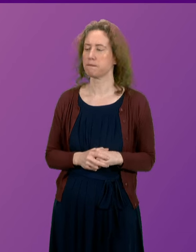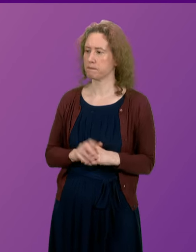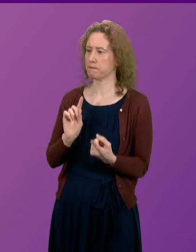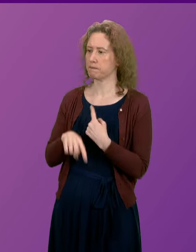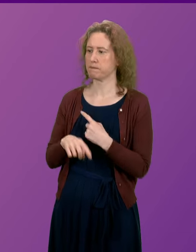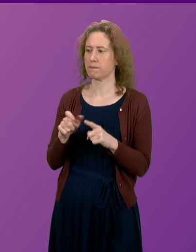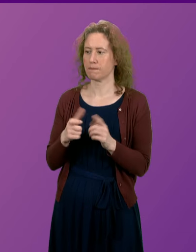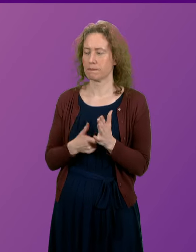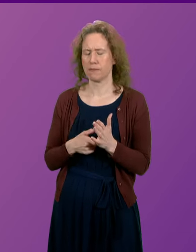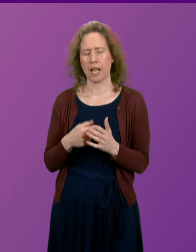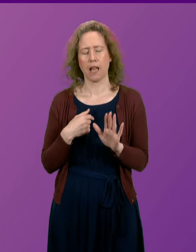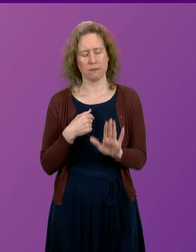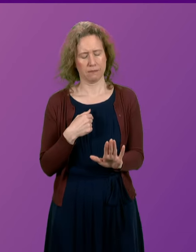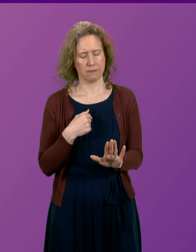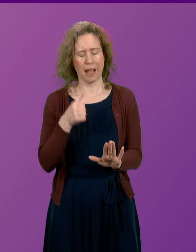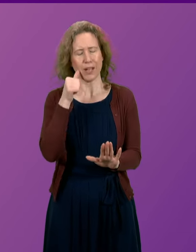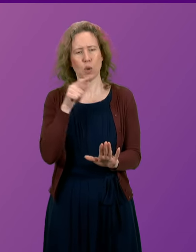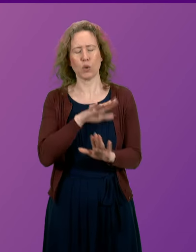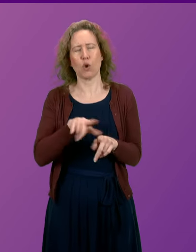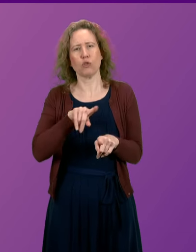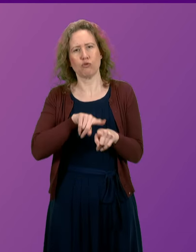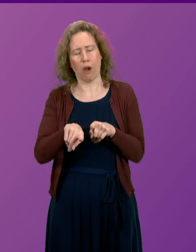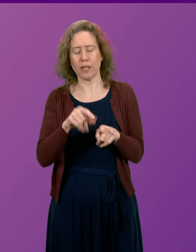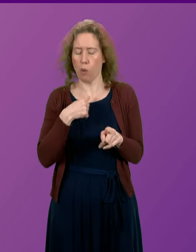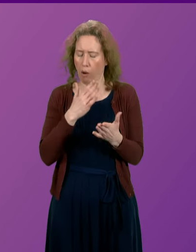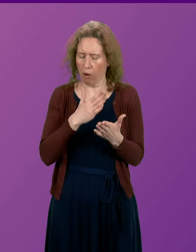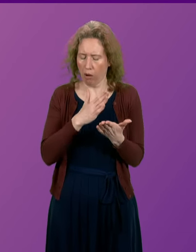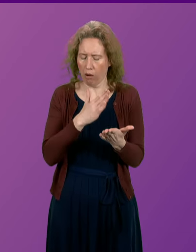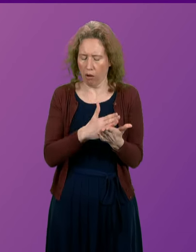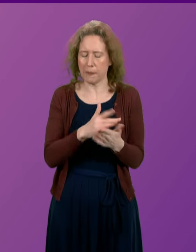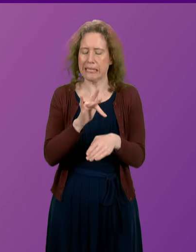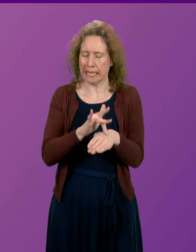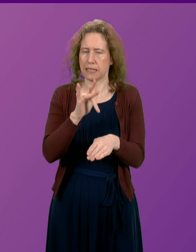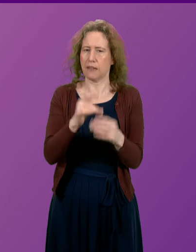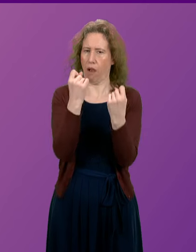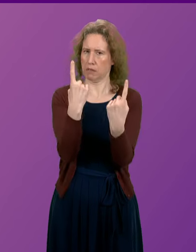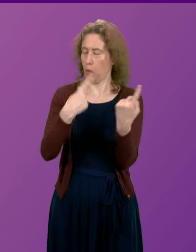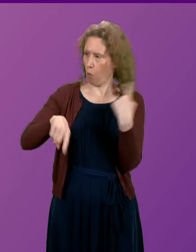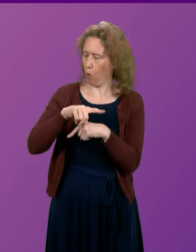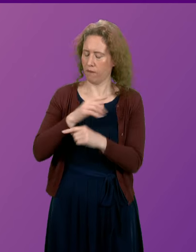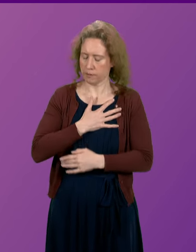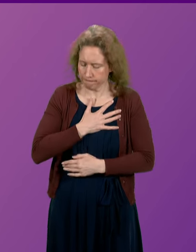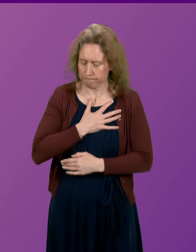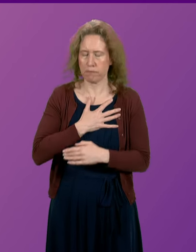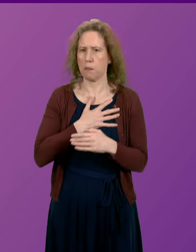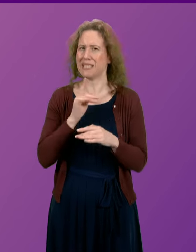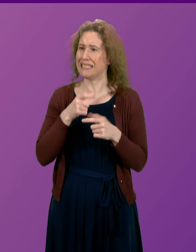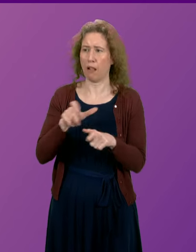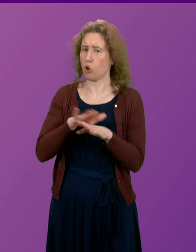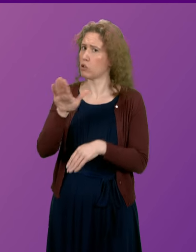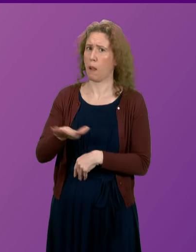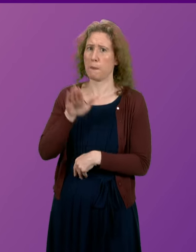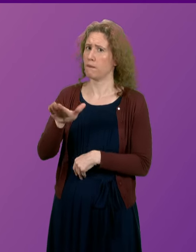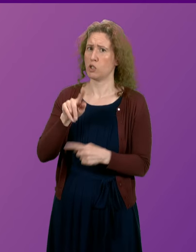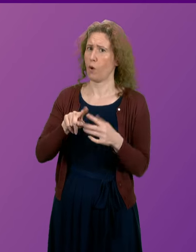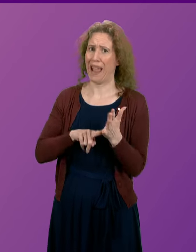I don't think the First Minister – and I know he's not trying to do this, and he is treating this issue sensitively, as I think we all are – but it's no comfort to Ailey,